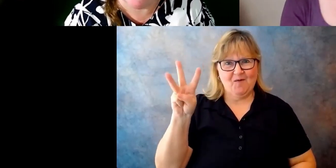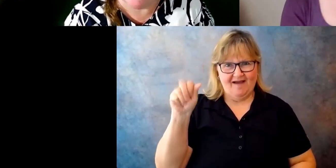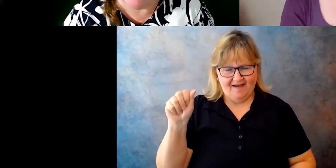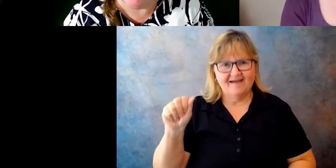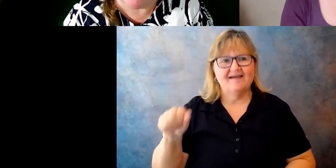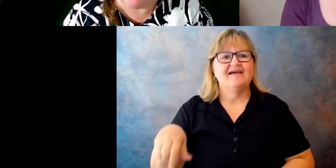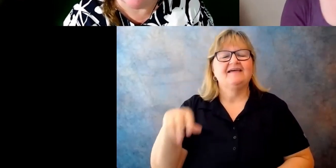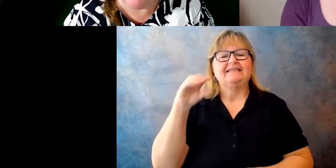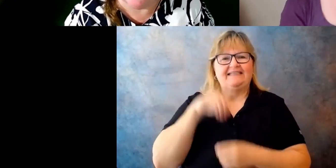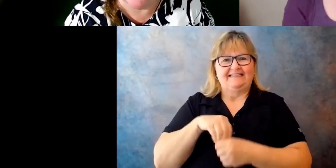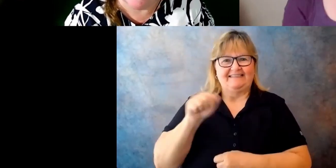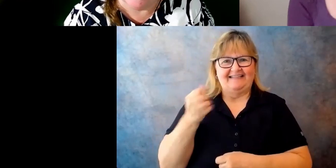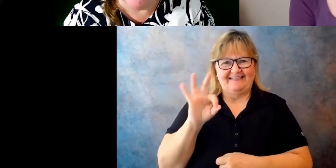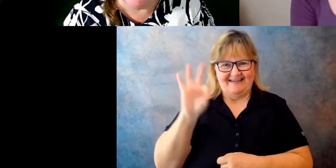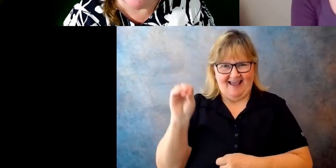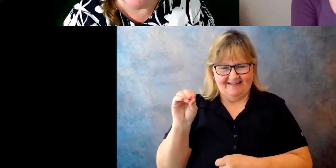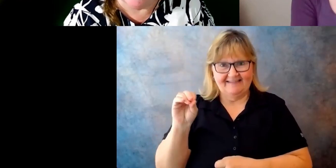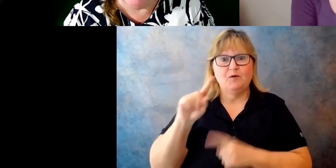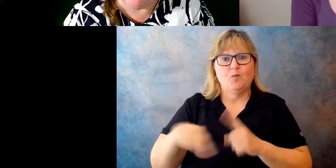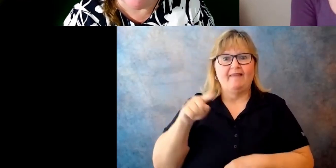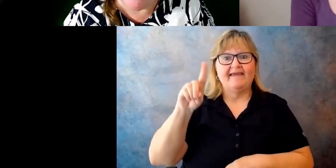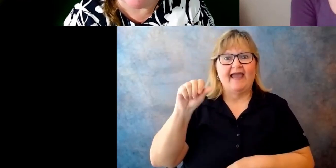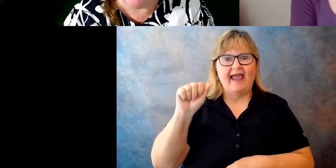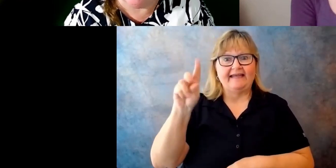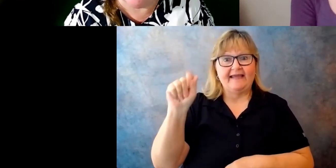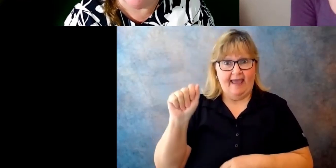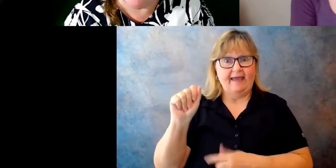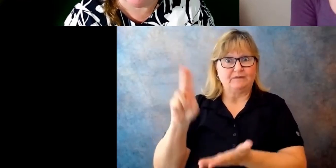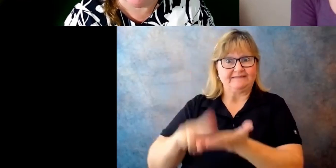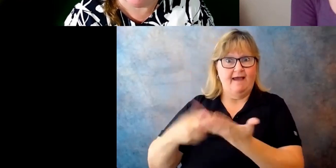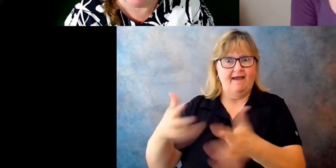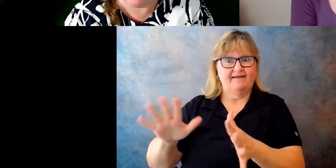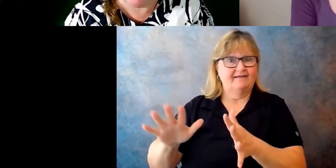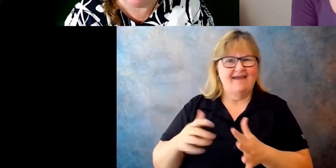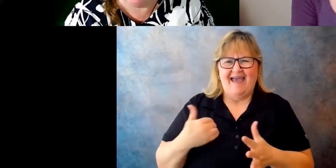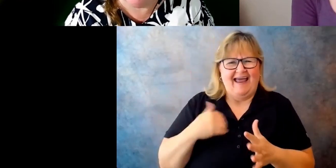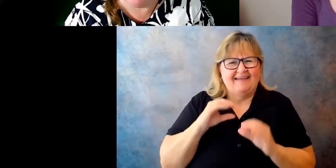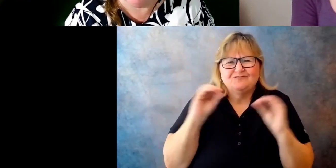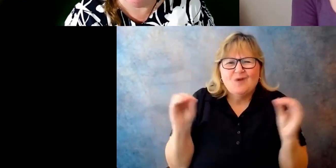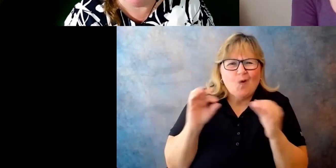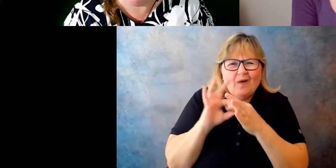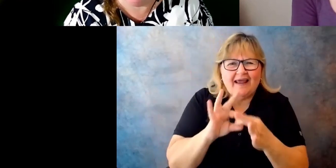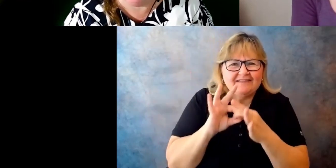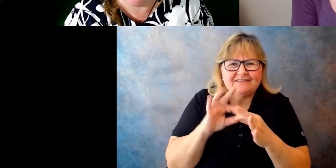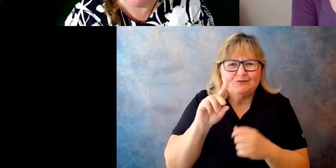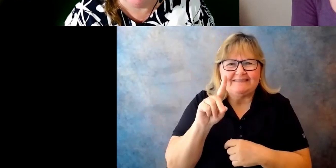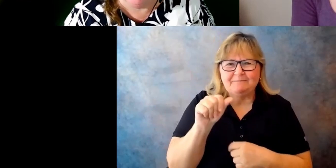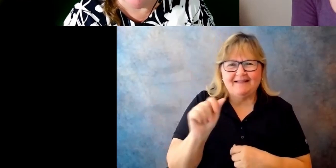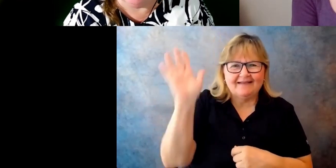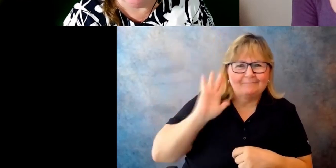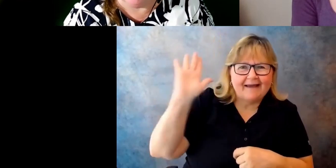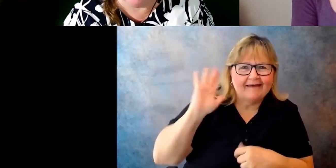was signed by President Bush. So I really had no connection to disability at that time.